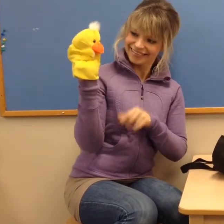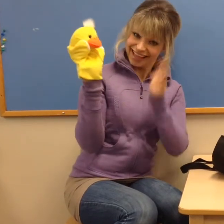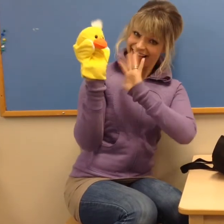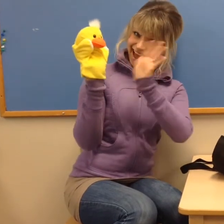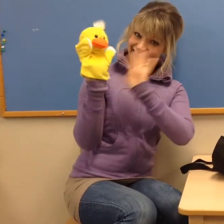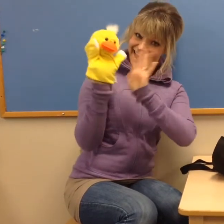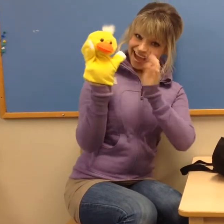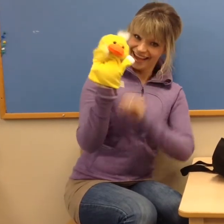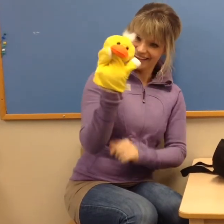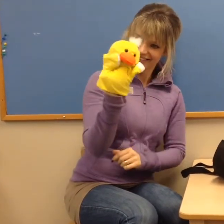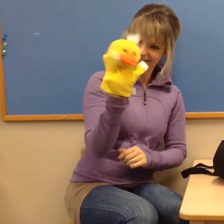Hi.